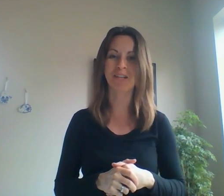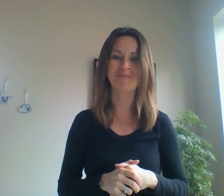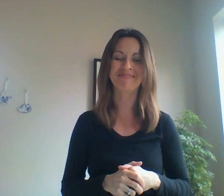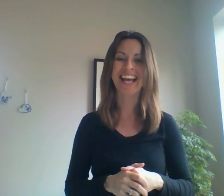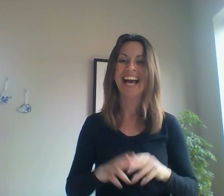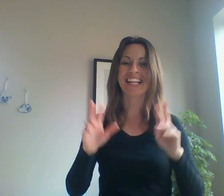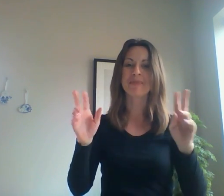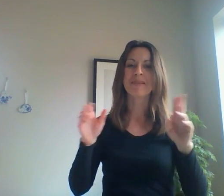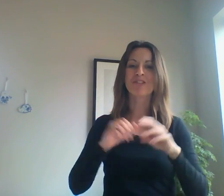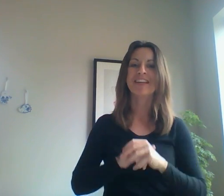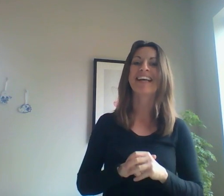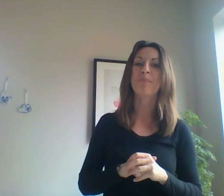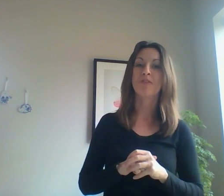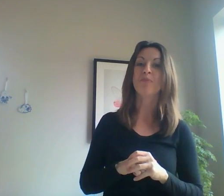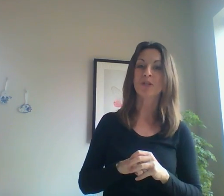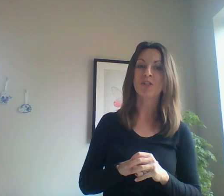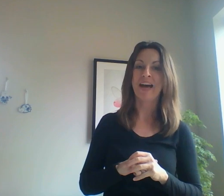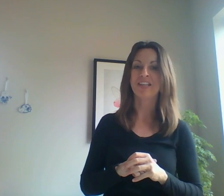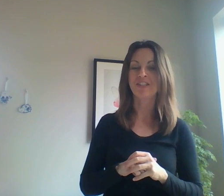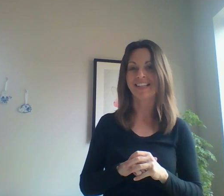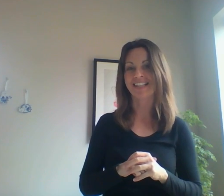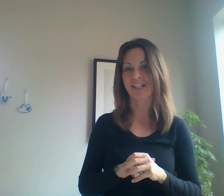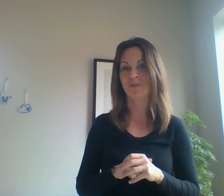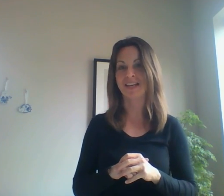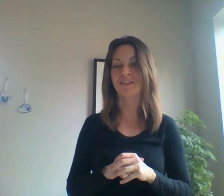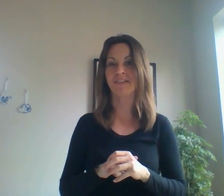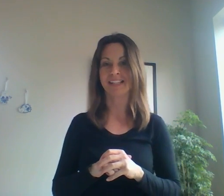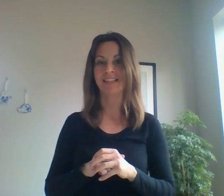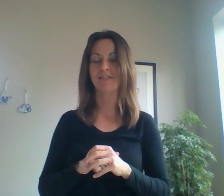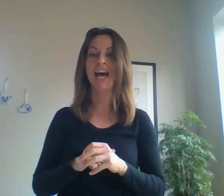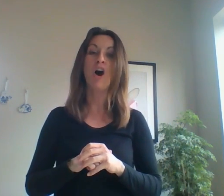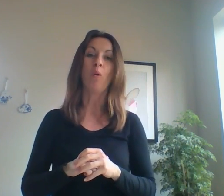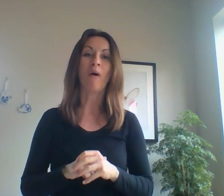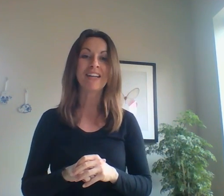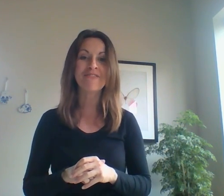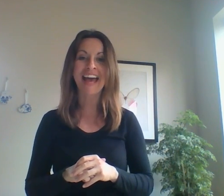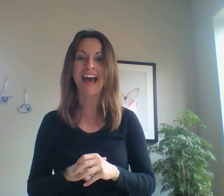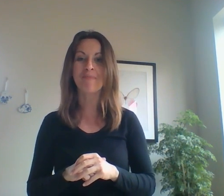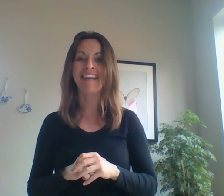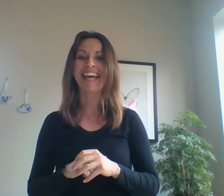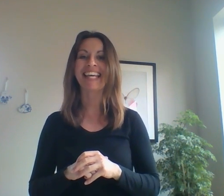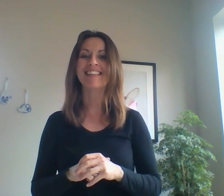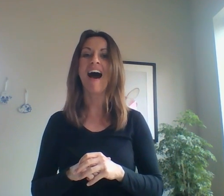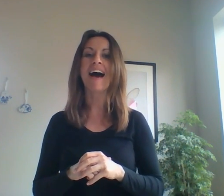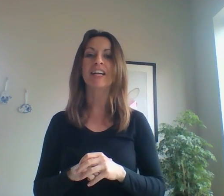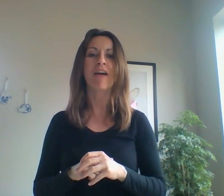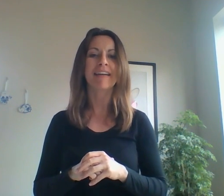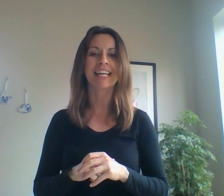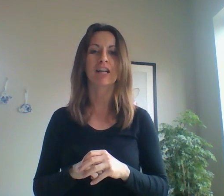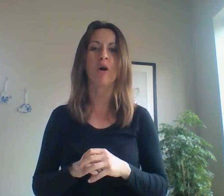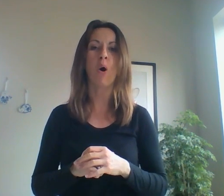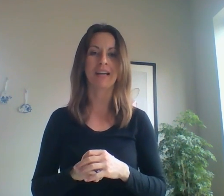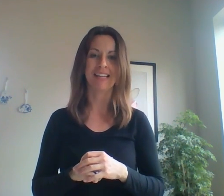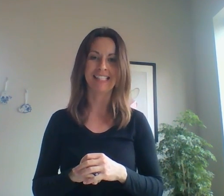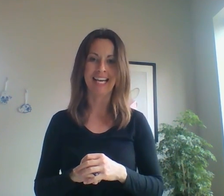you. Let me mention a couple of more strategies that tend to be effective. One of them is hierarchical organization.